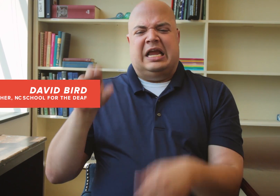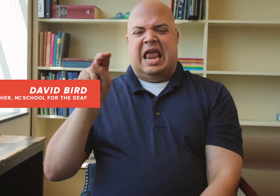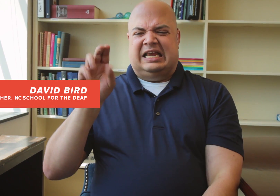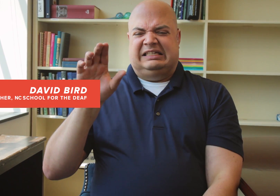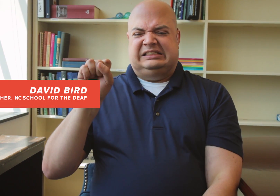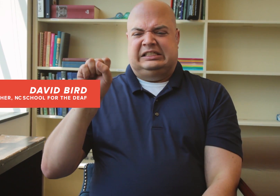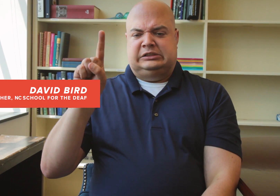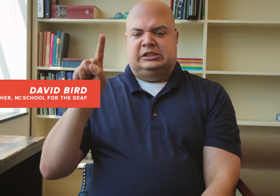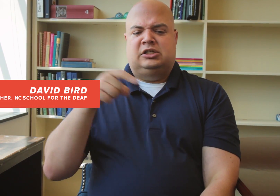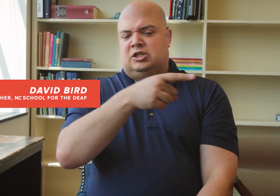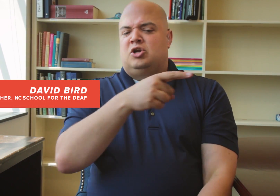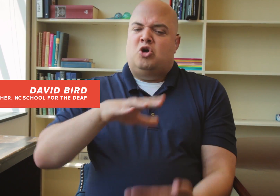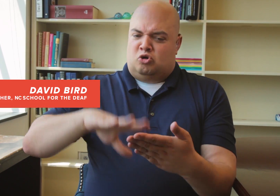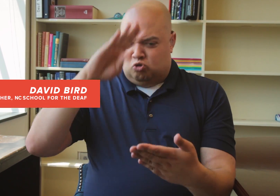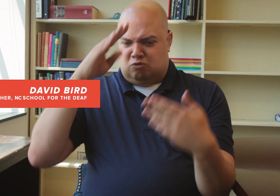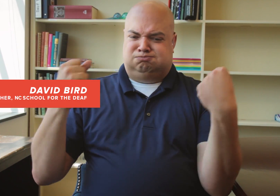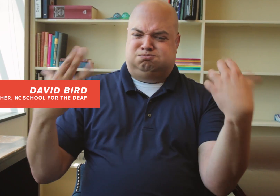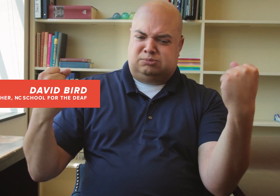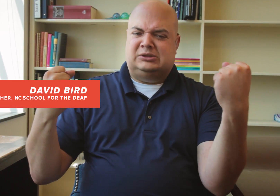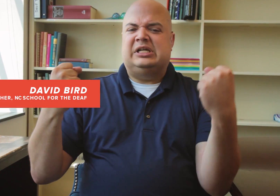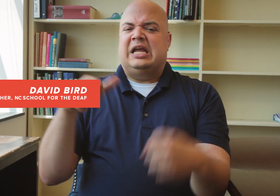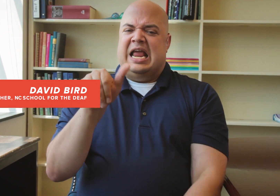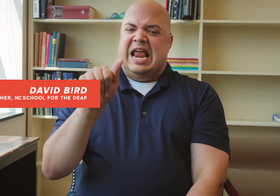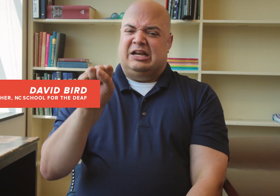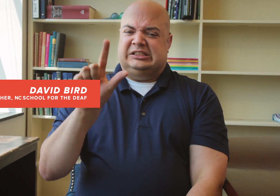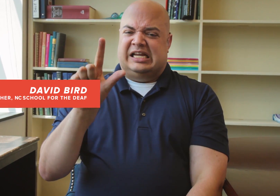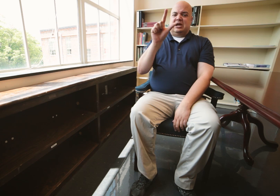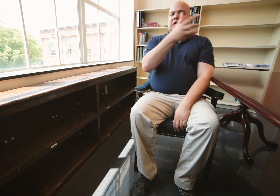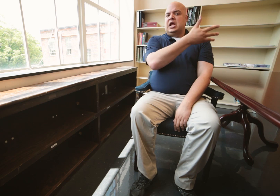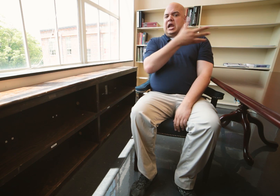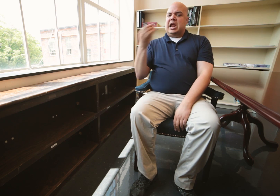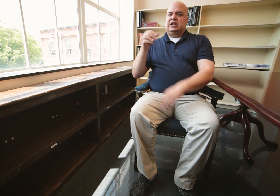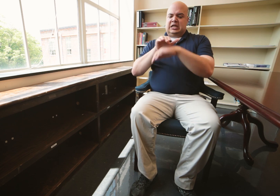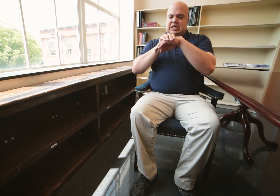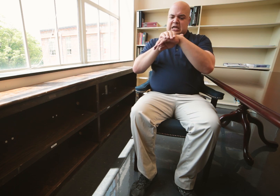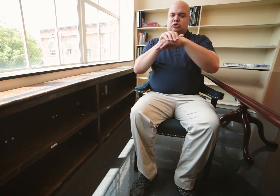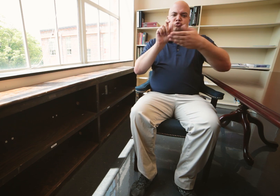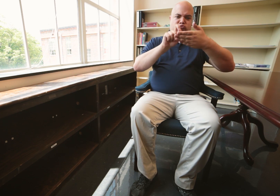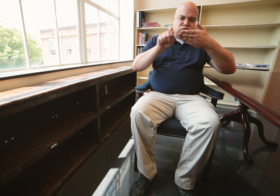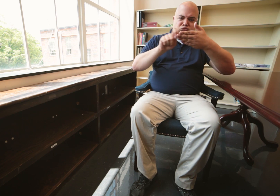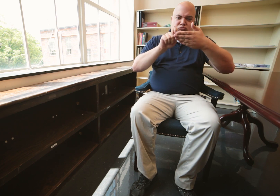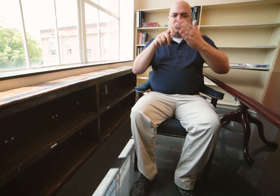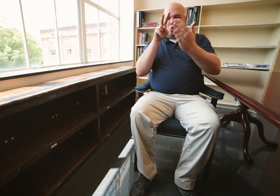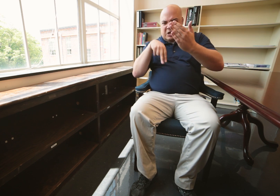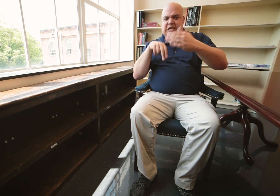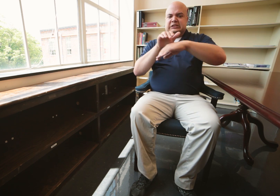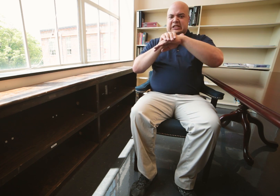The students at NCSD, they're learning to sign ASL, and they're also learning to use English through reading